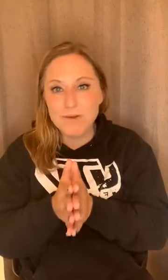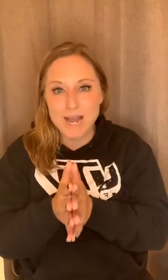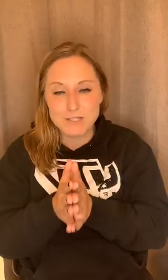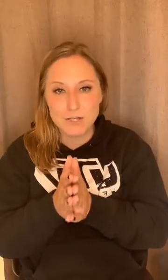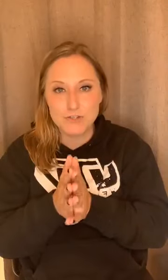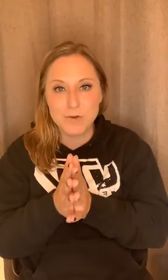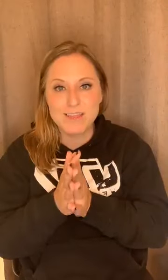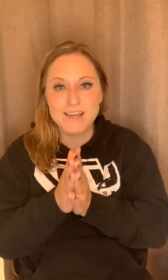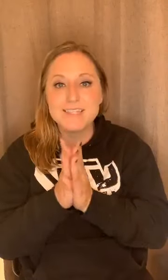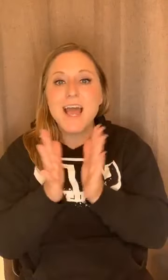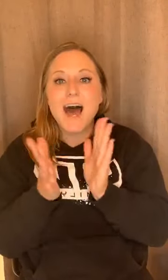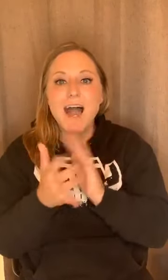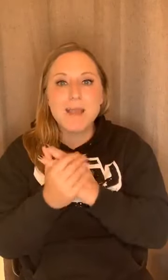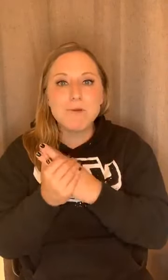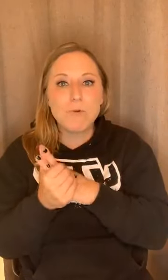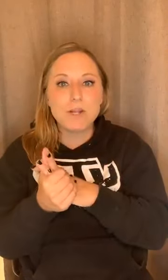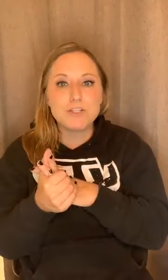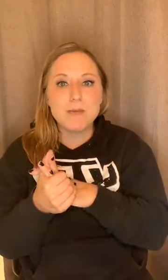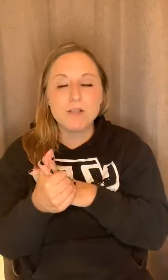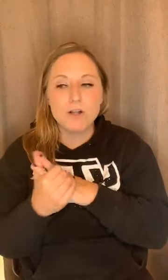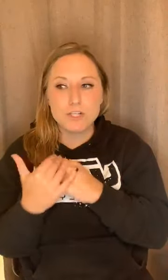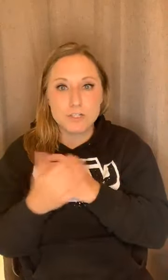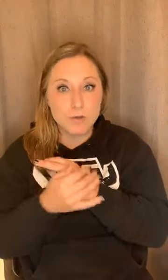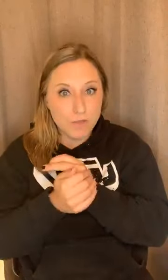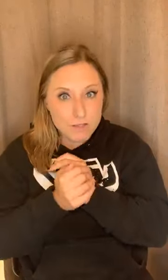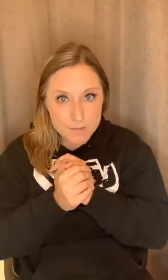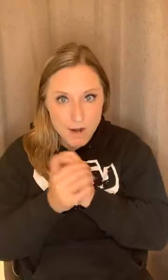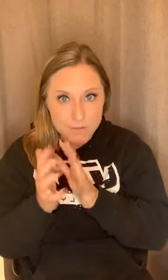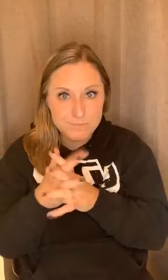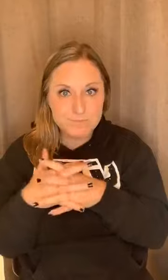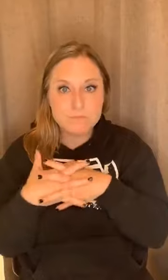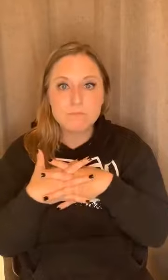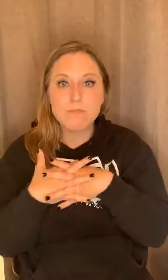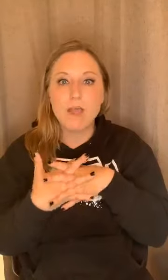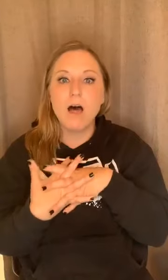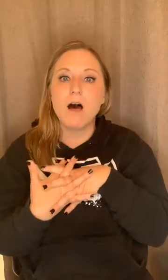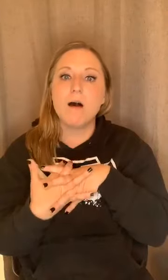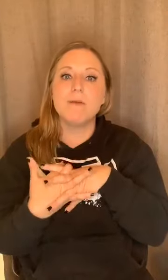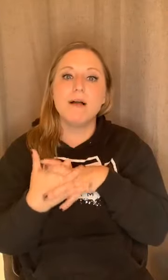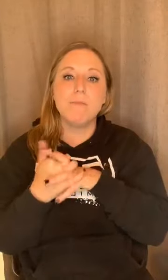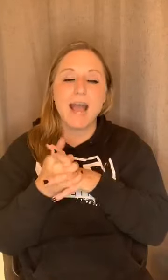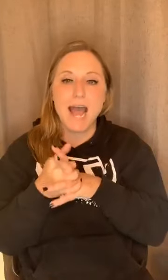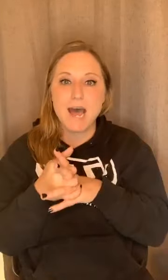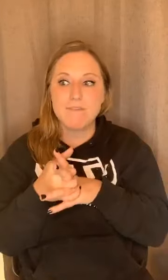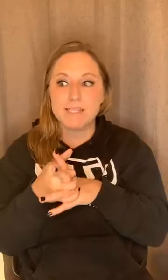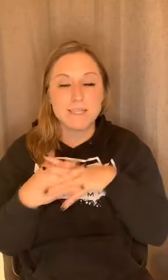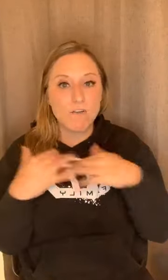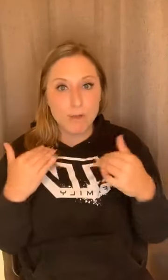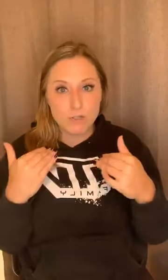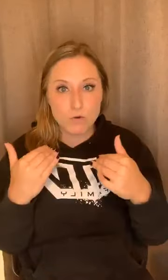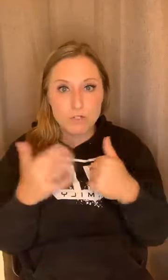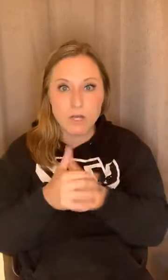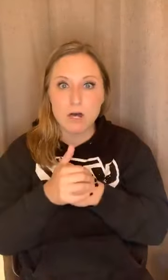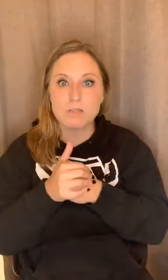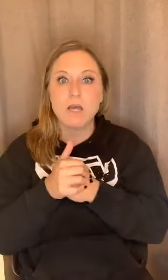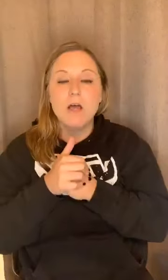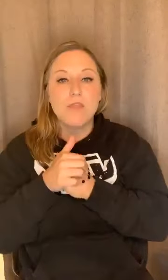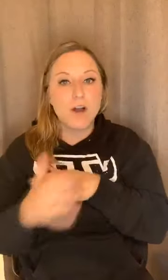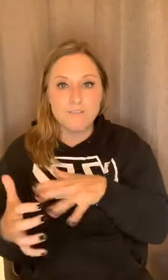guys enjoyed this. I'm going to be launching two things tomorrow. Um, I have a self-paced course called the confidence